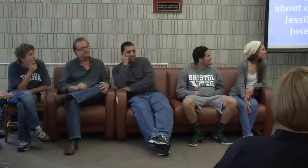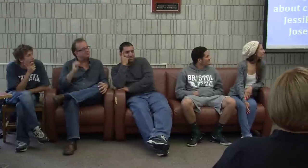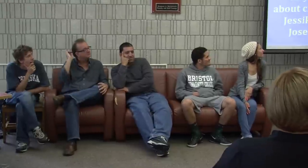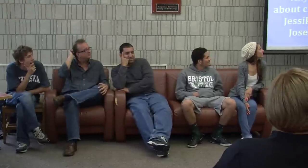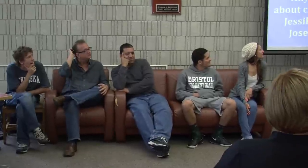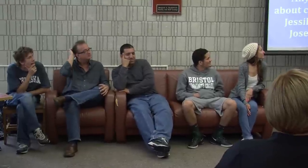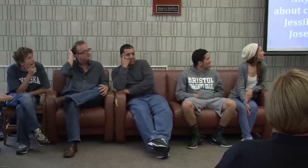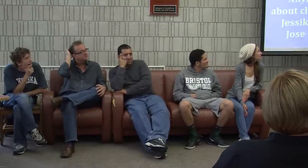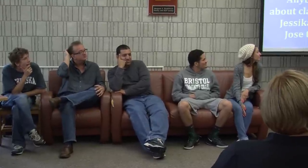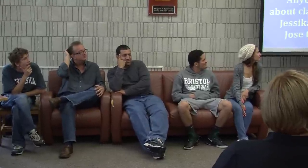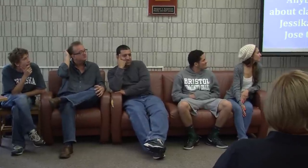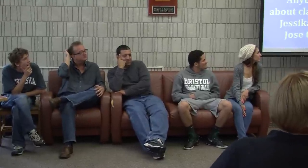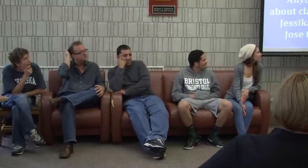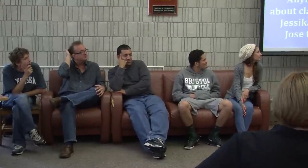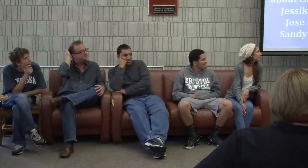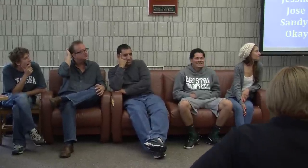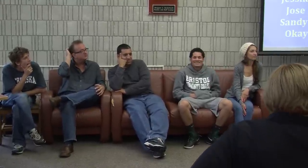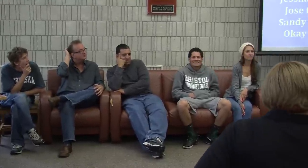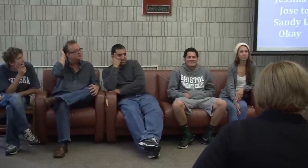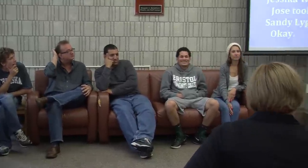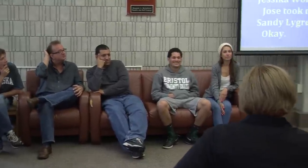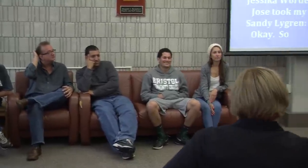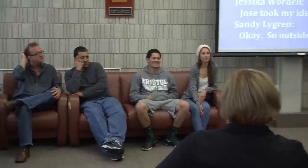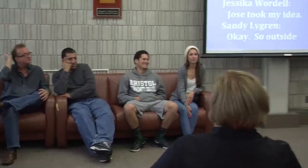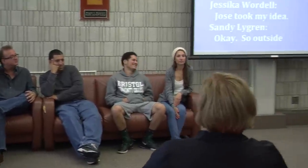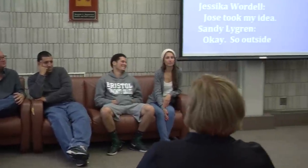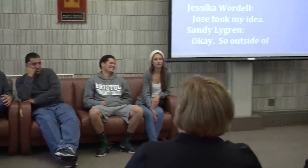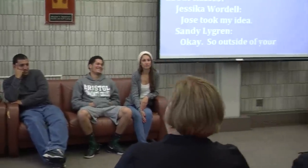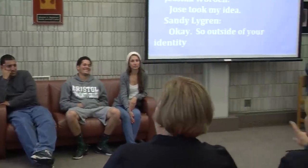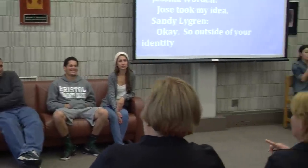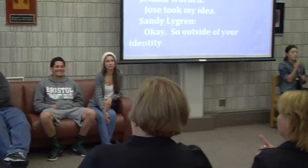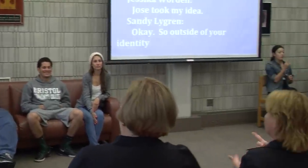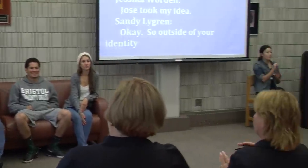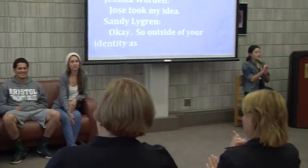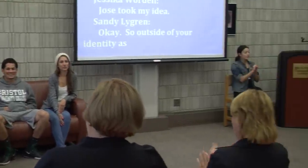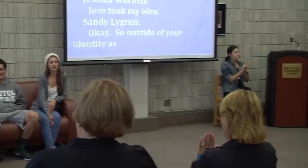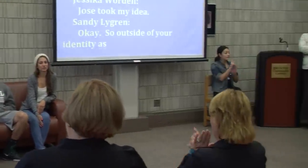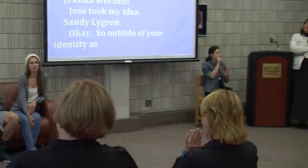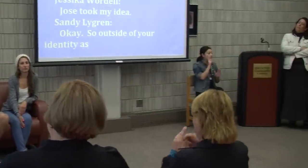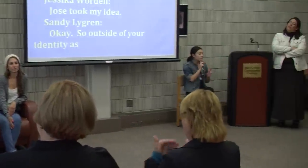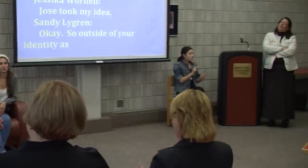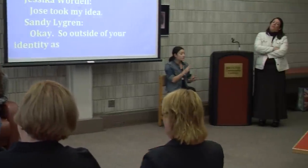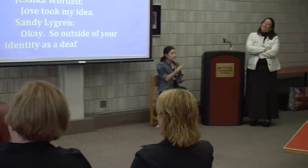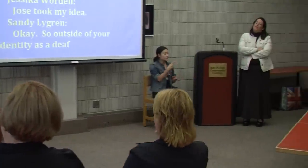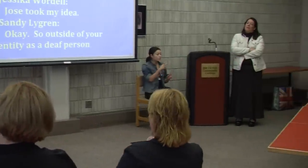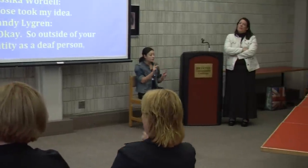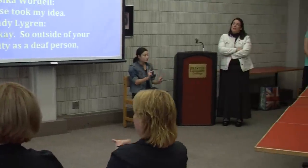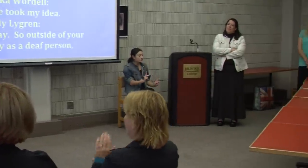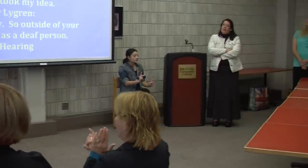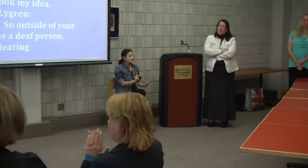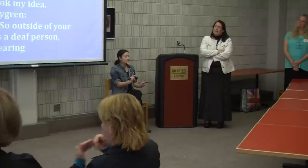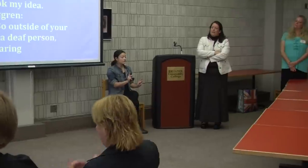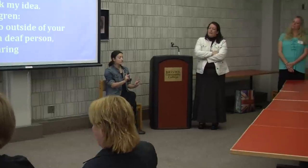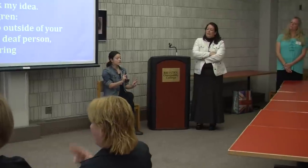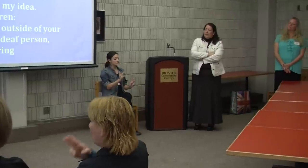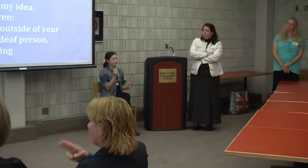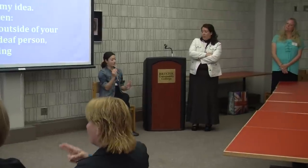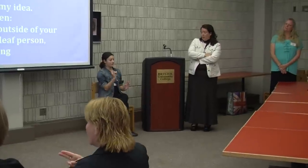So, outside of your identity as a Deaf person, hard of hearing person, lip reader,